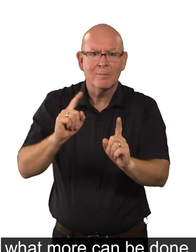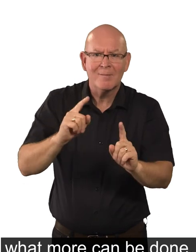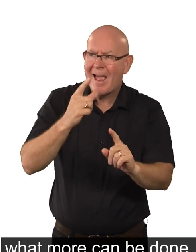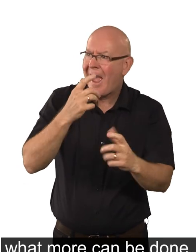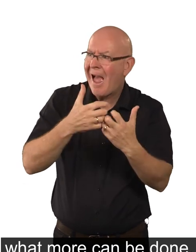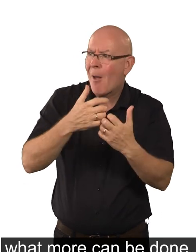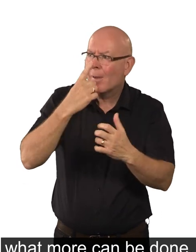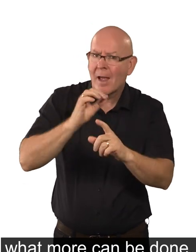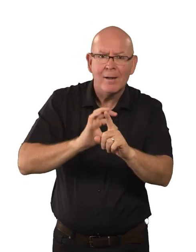be done.